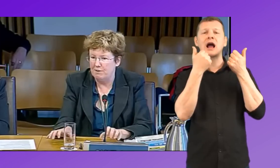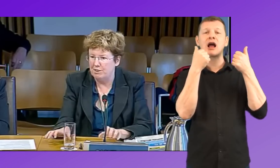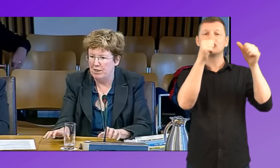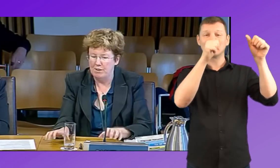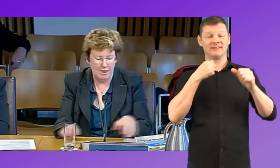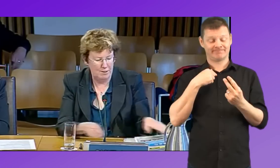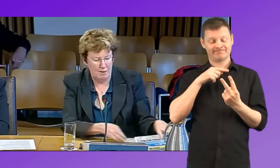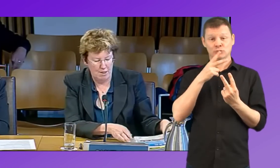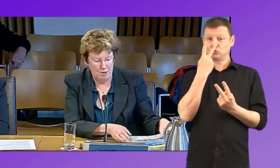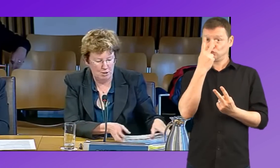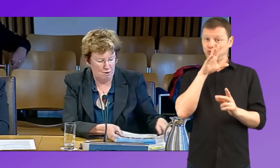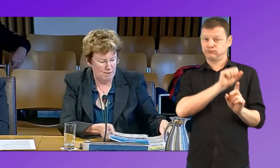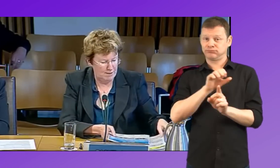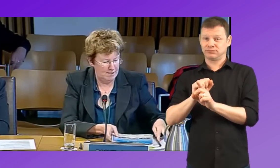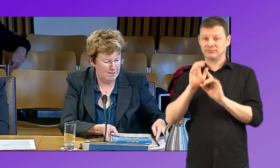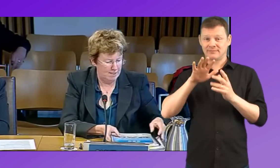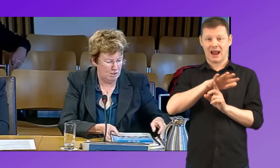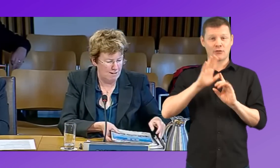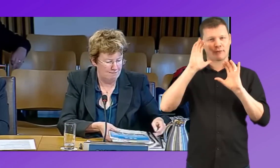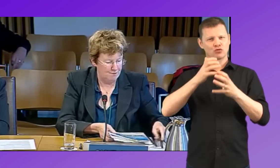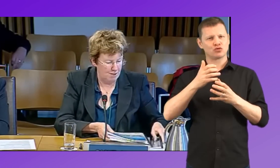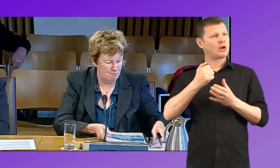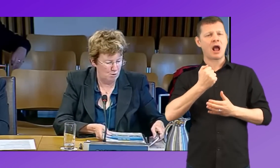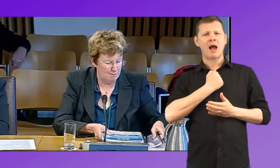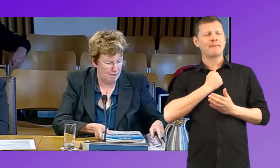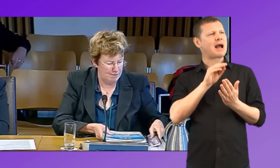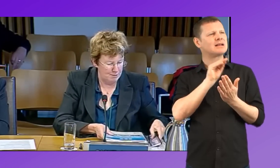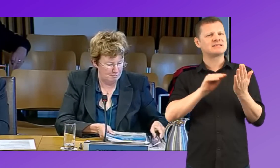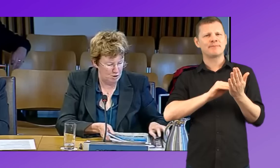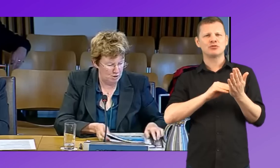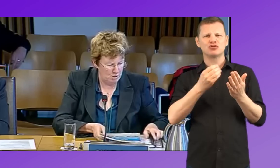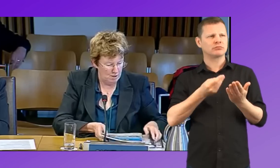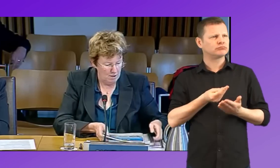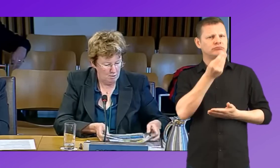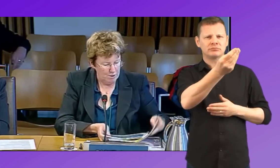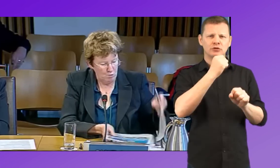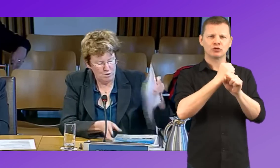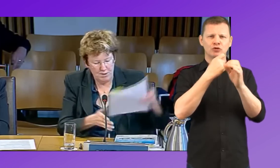of concern. And I showed them in the graph that I put in my submission, which was